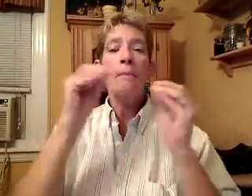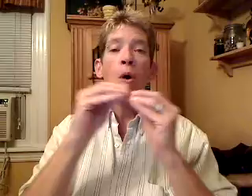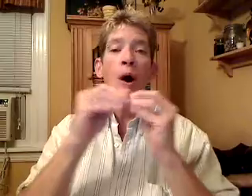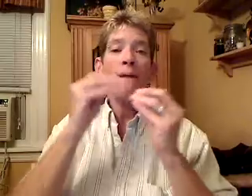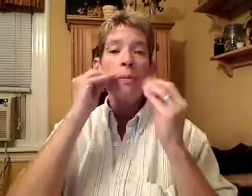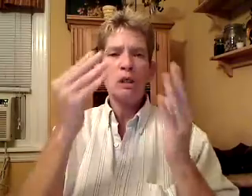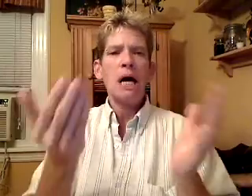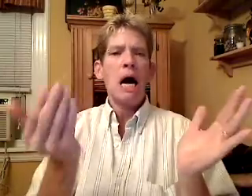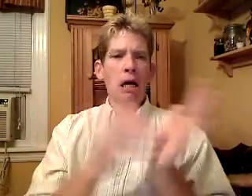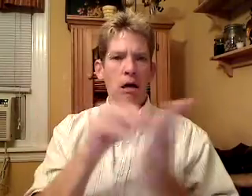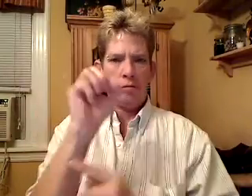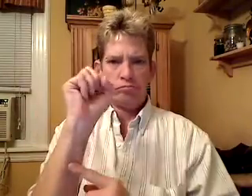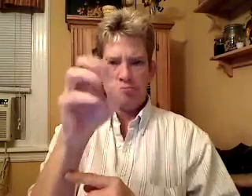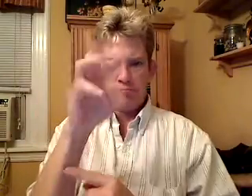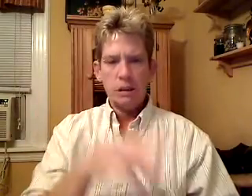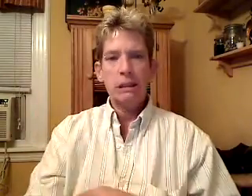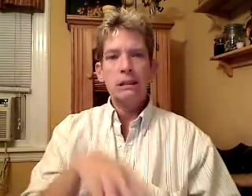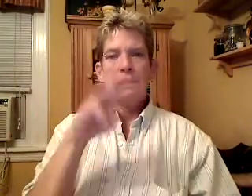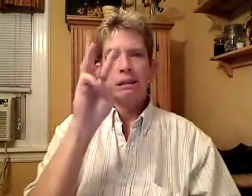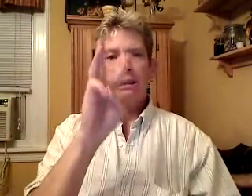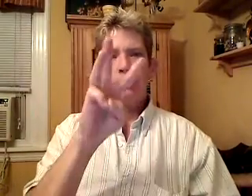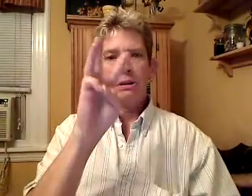let's get rid of the So,